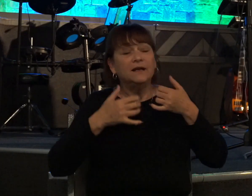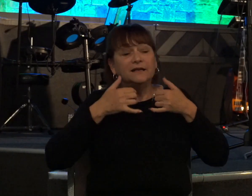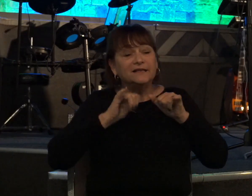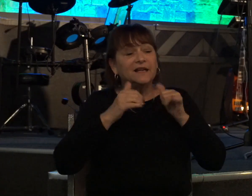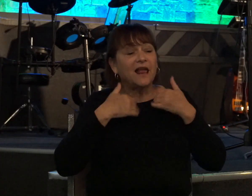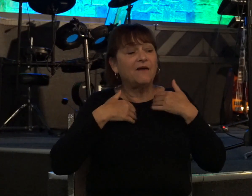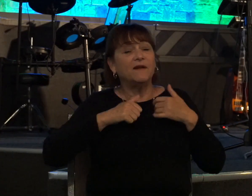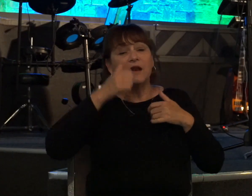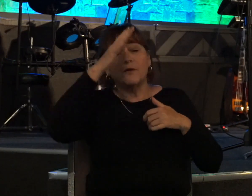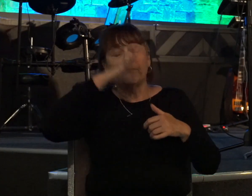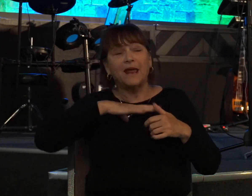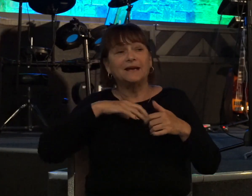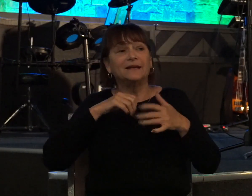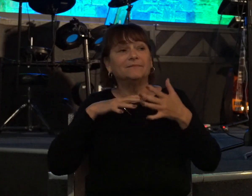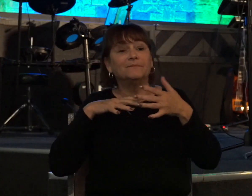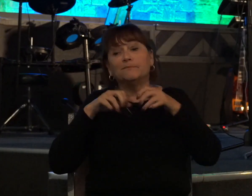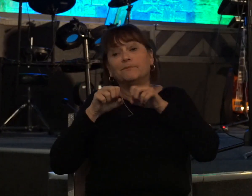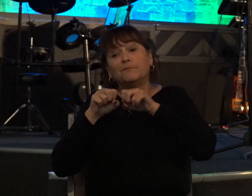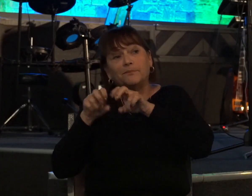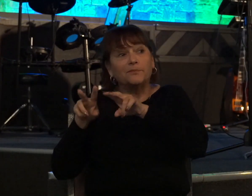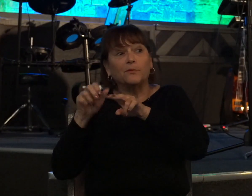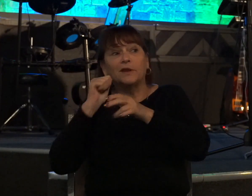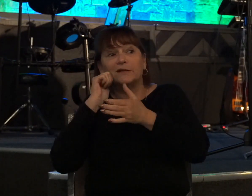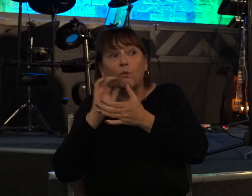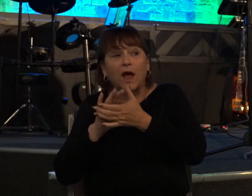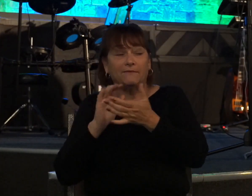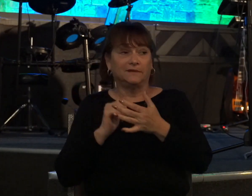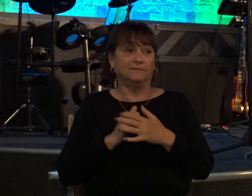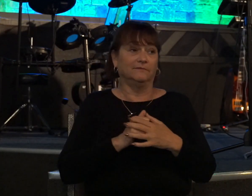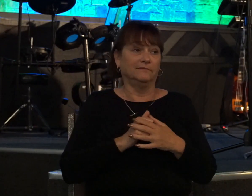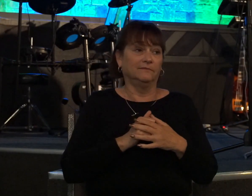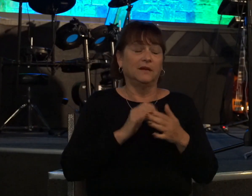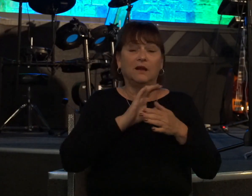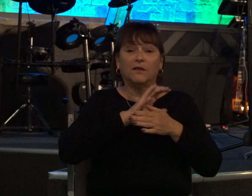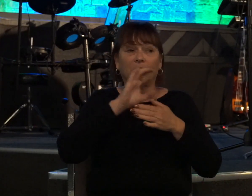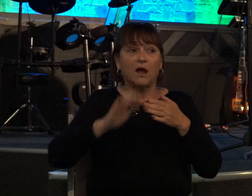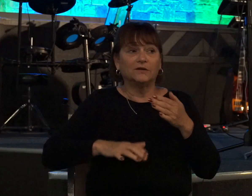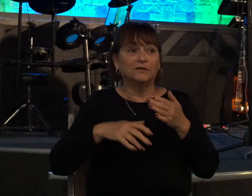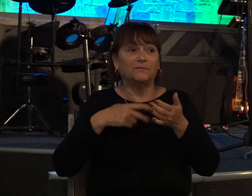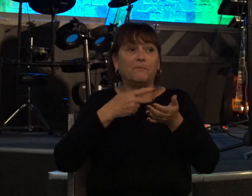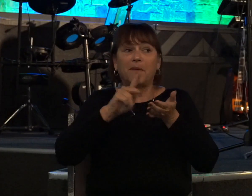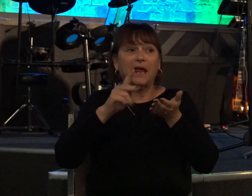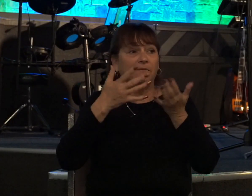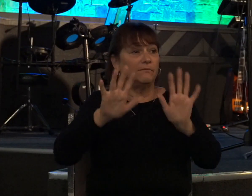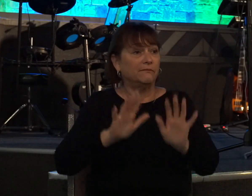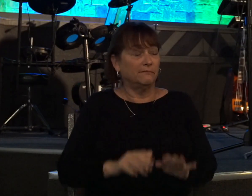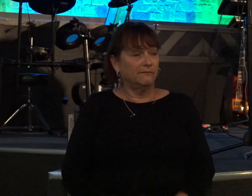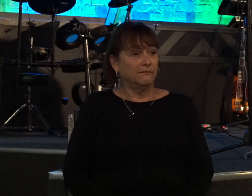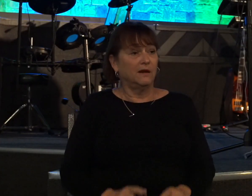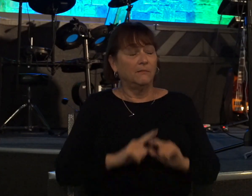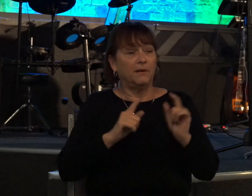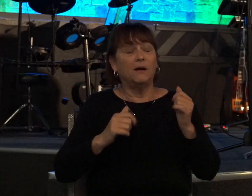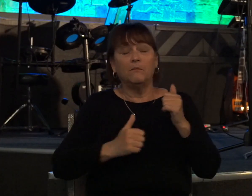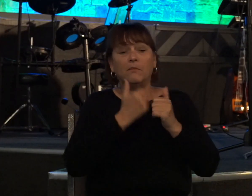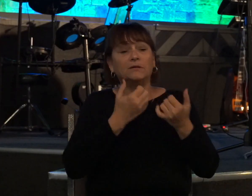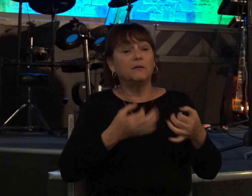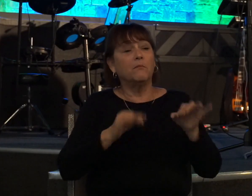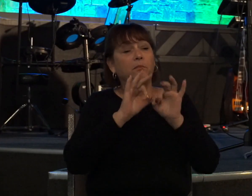man sleep with his wives the consequences still had to be paid guys but the most important part was that David